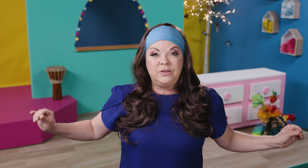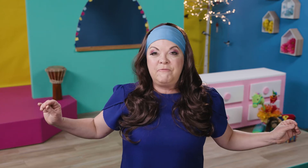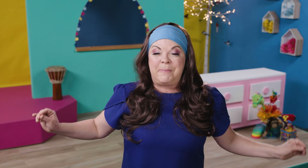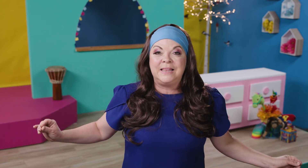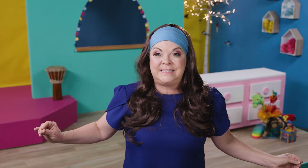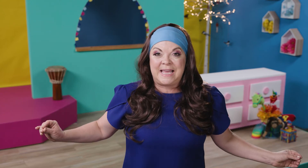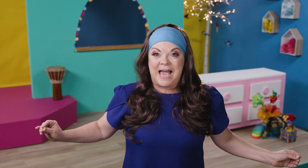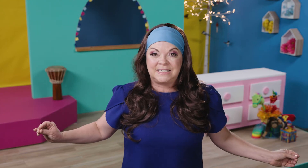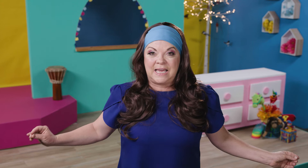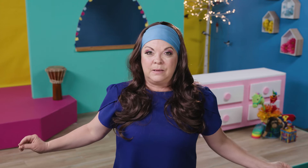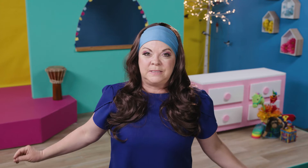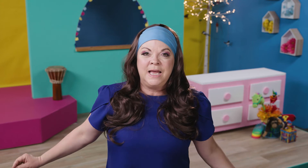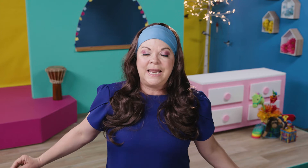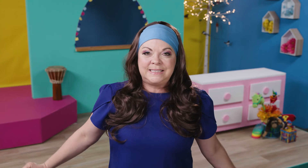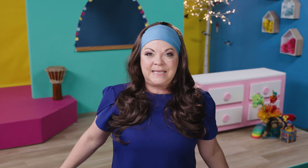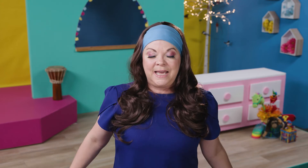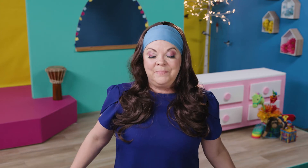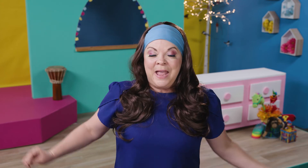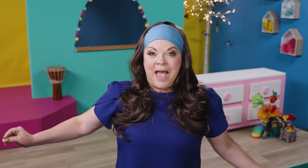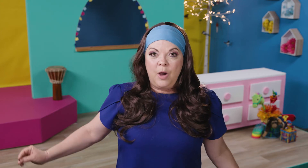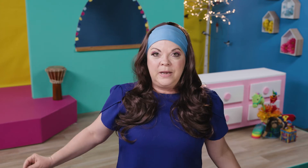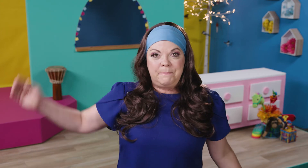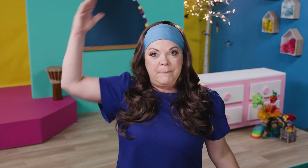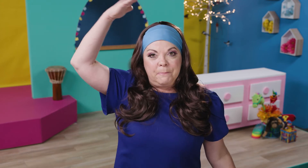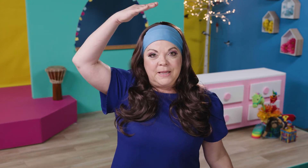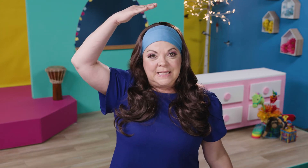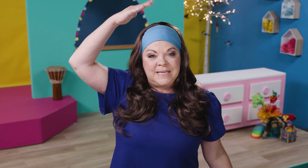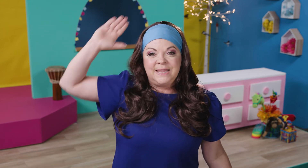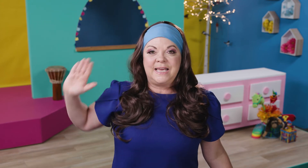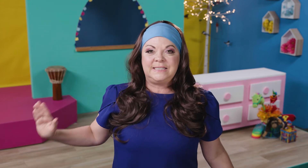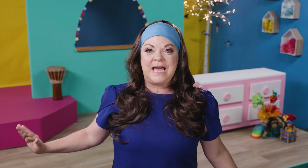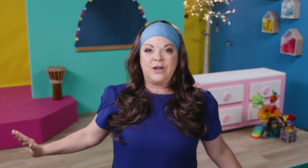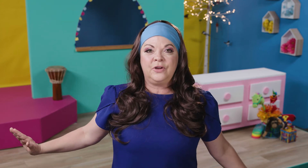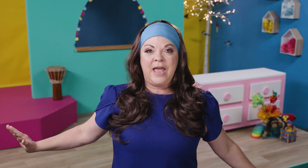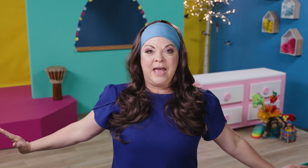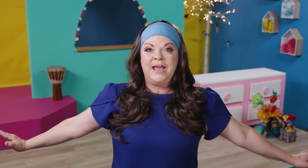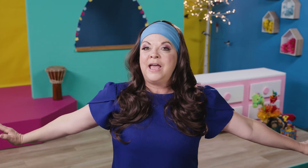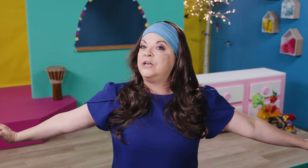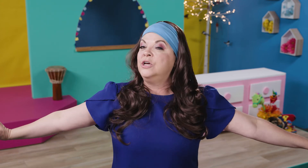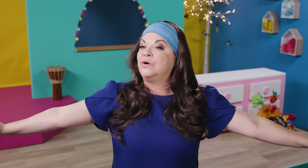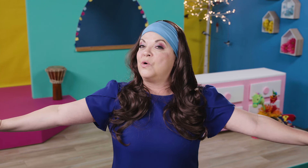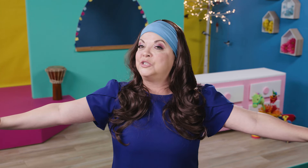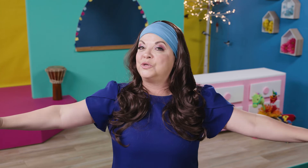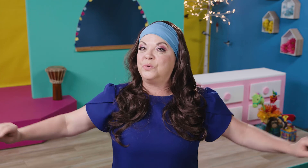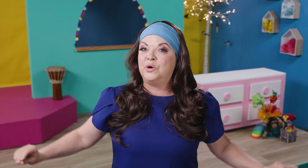love balancing act games like seeing how many paper plates they can stack on their head and cross the room.